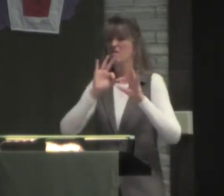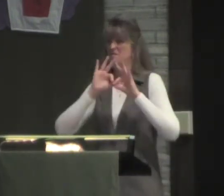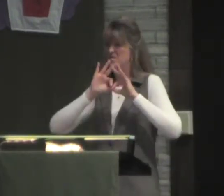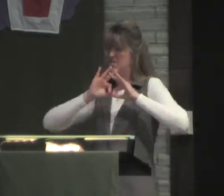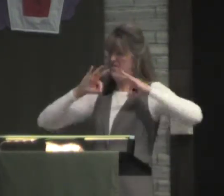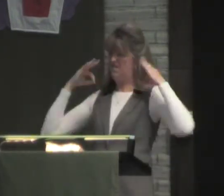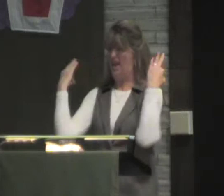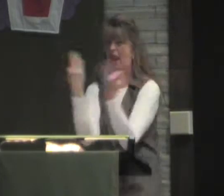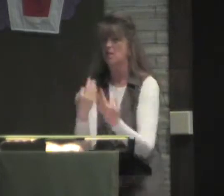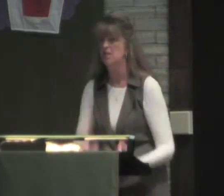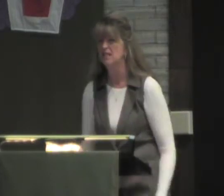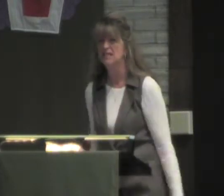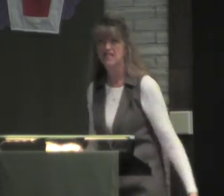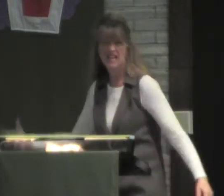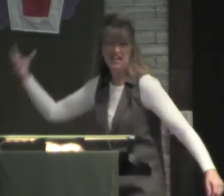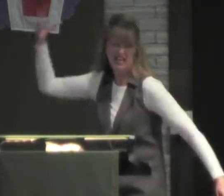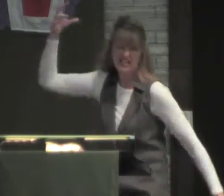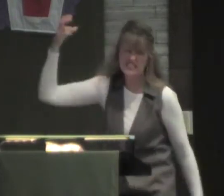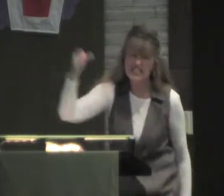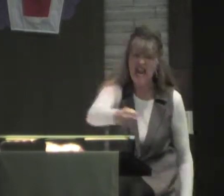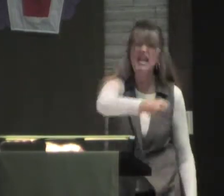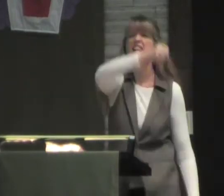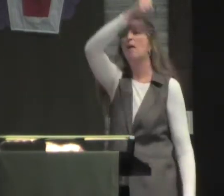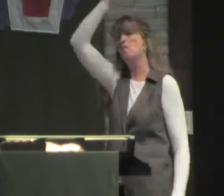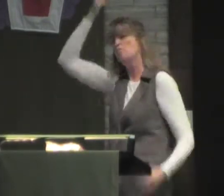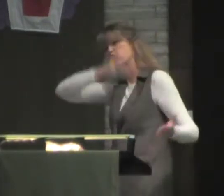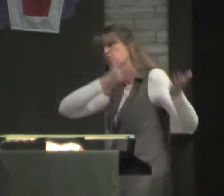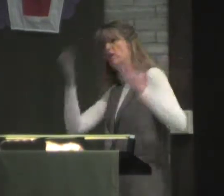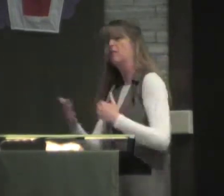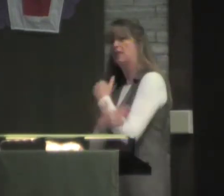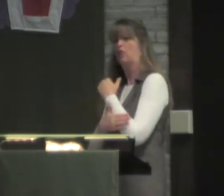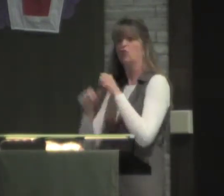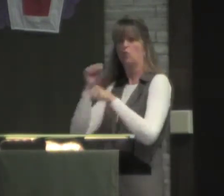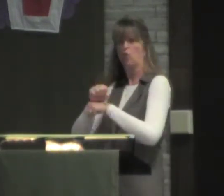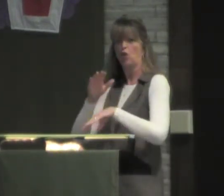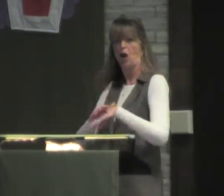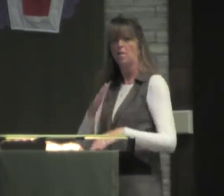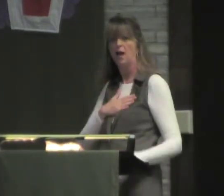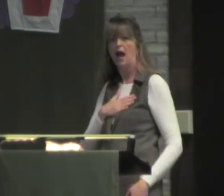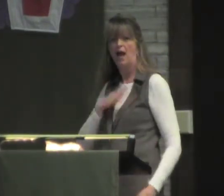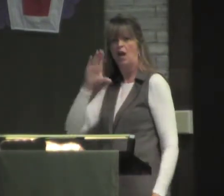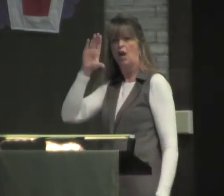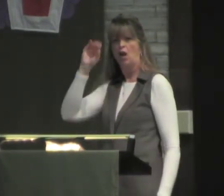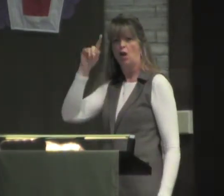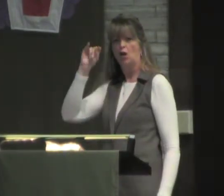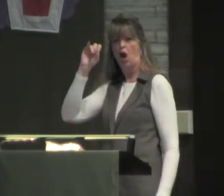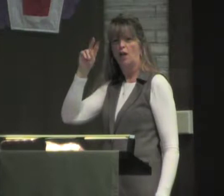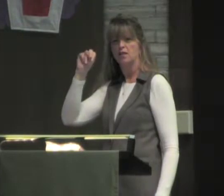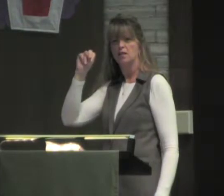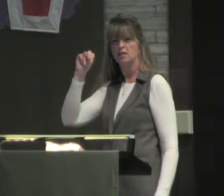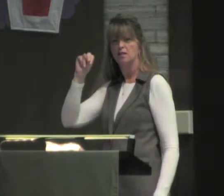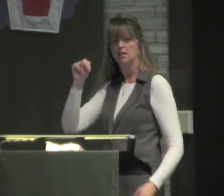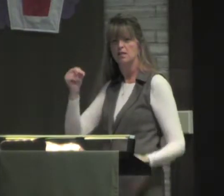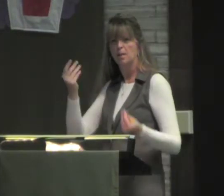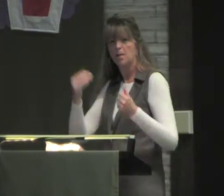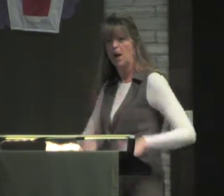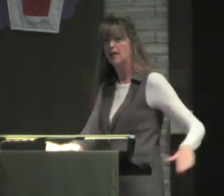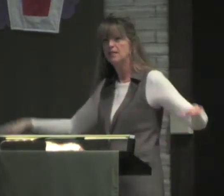wrest rich people from their families. I can wrest them to a new country to work